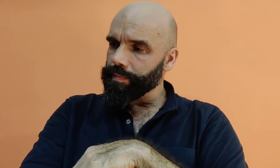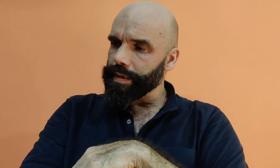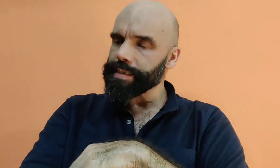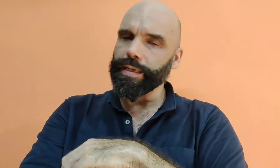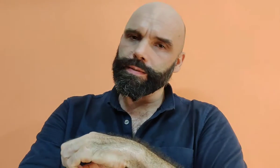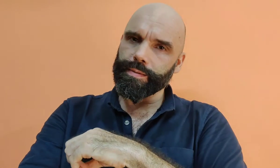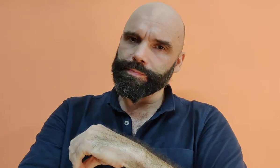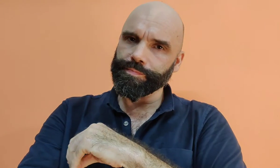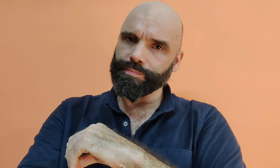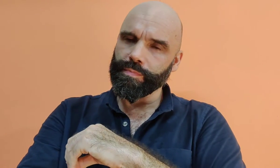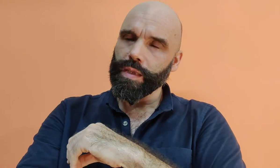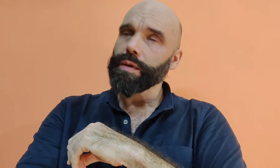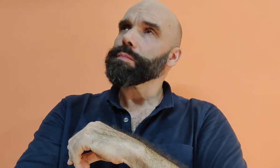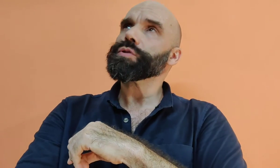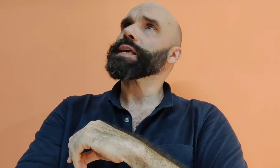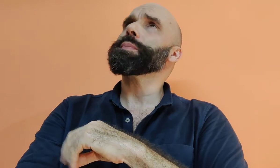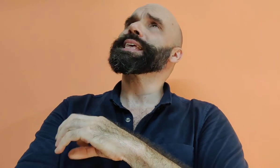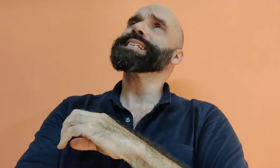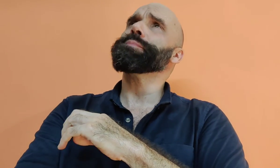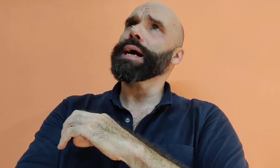And second, I to forgive myself.